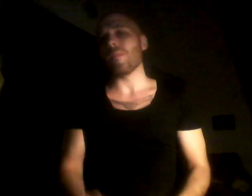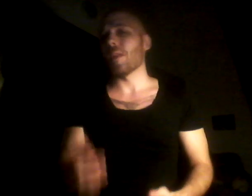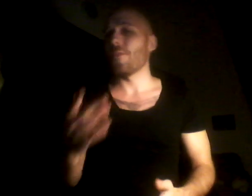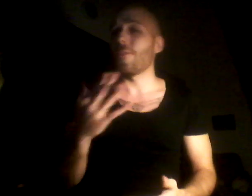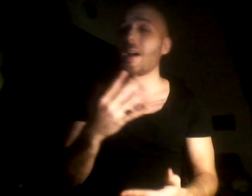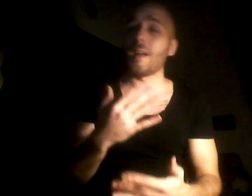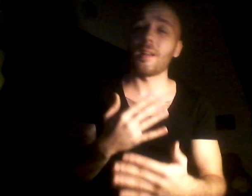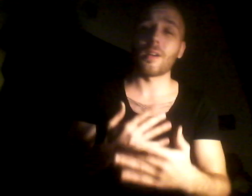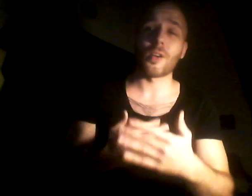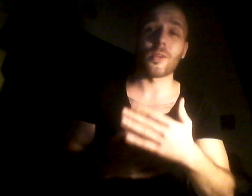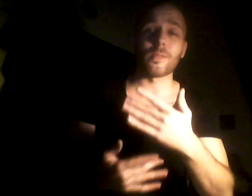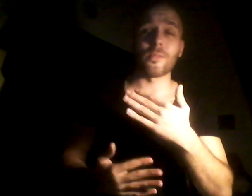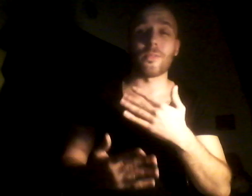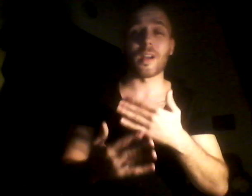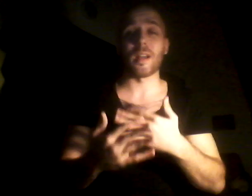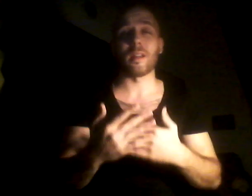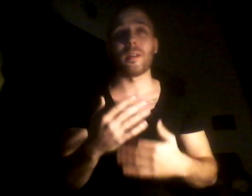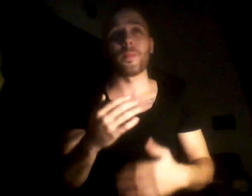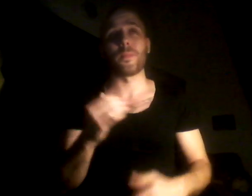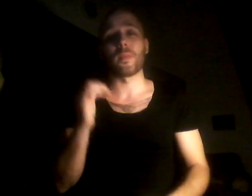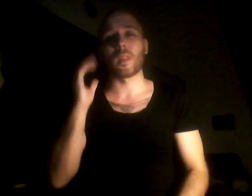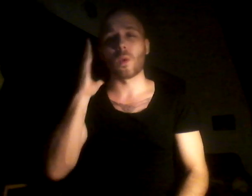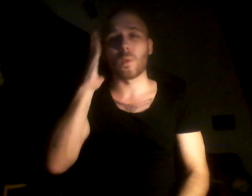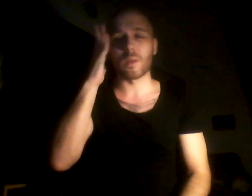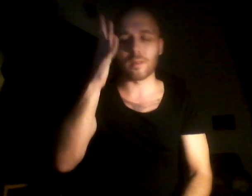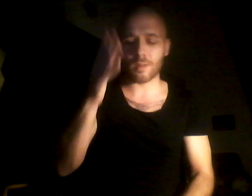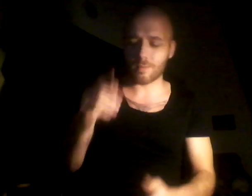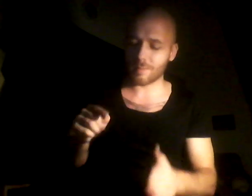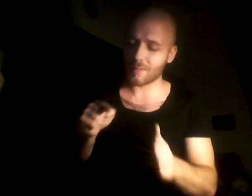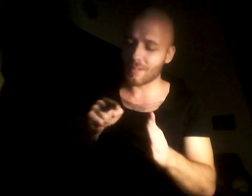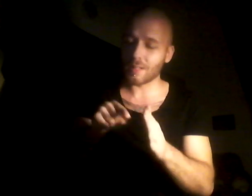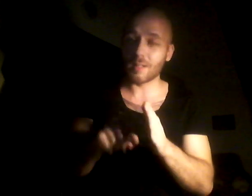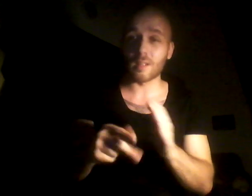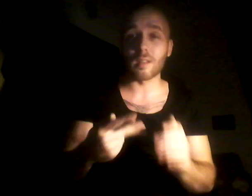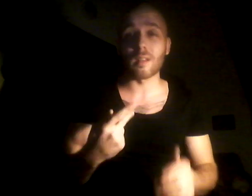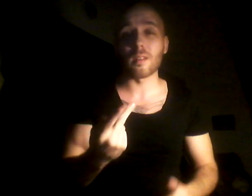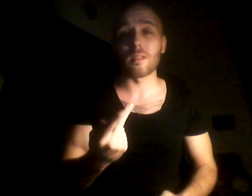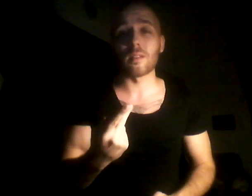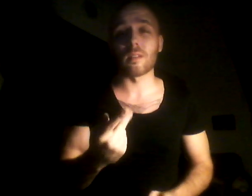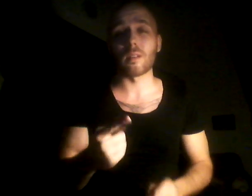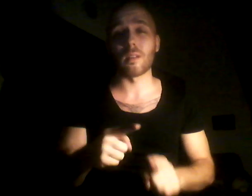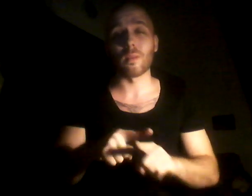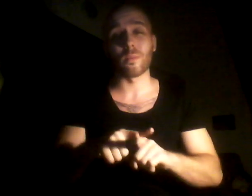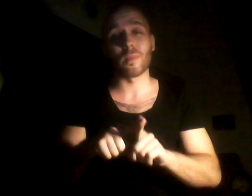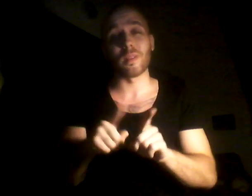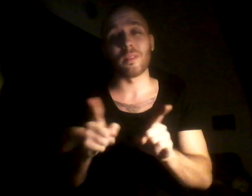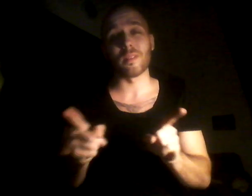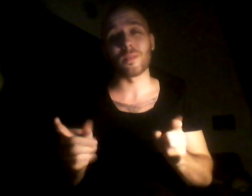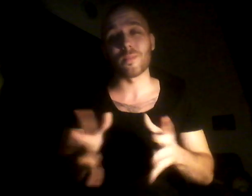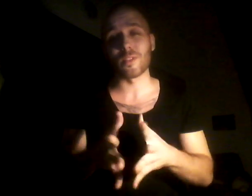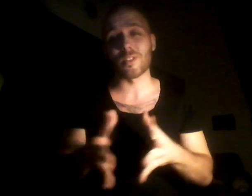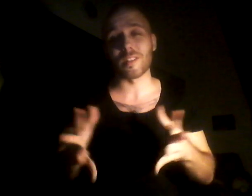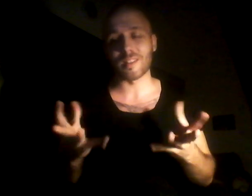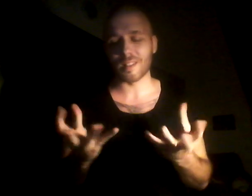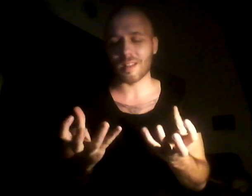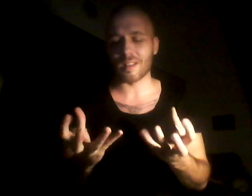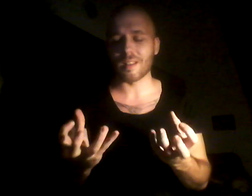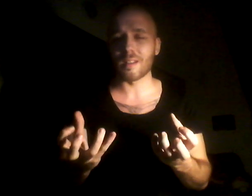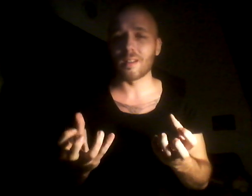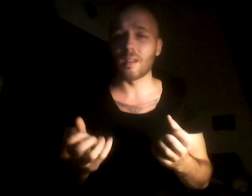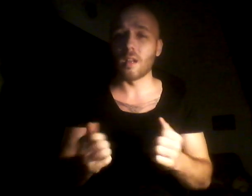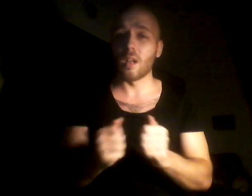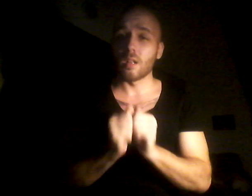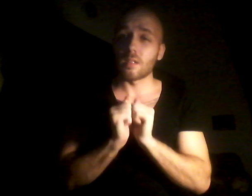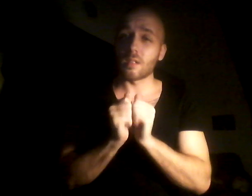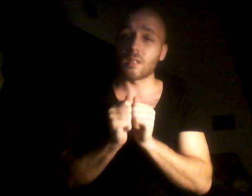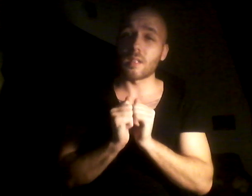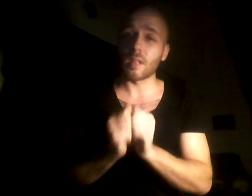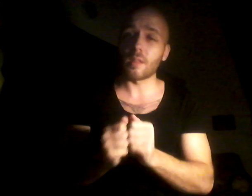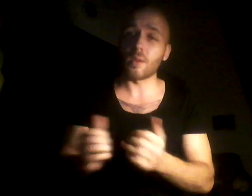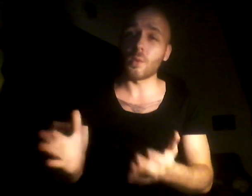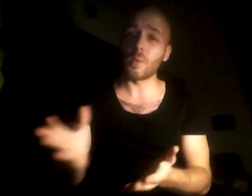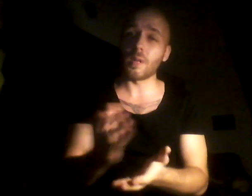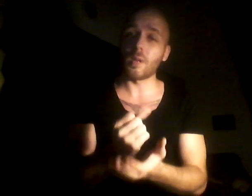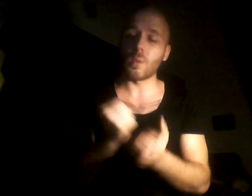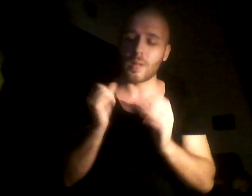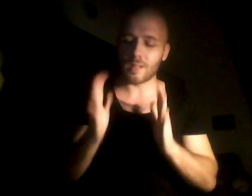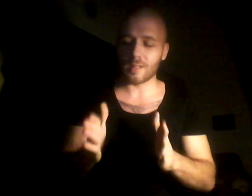It's on fire We're normally kids With this much desire Together we'll win